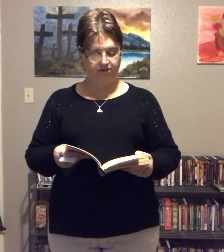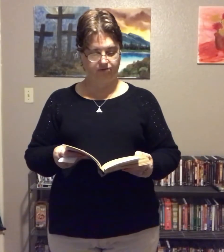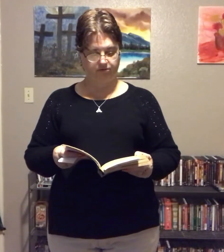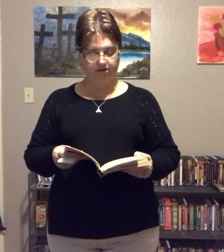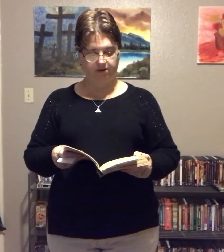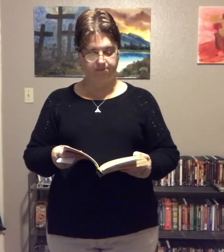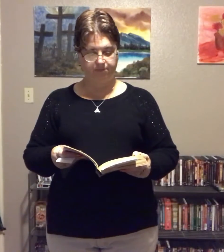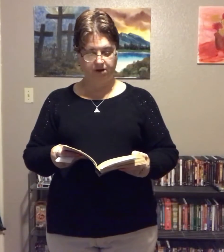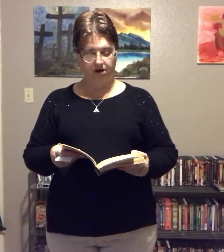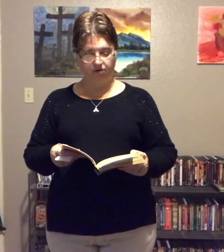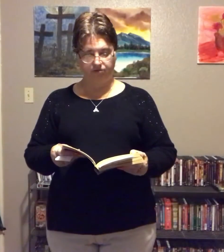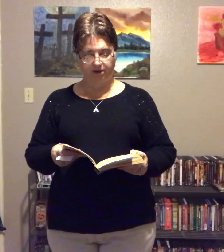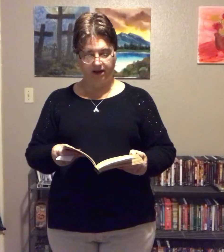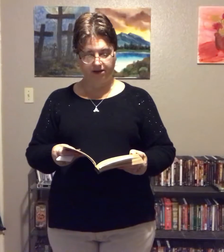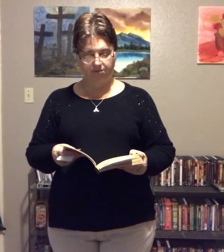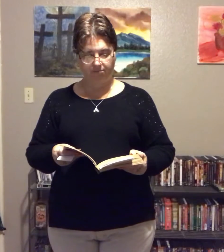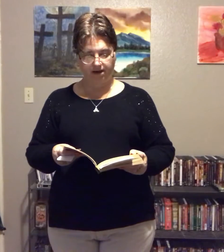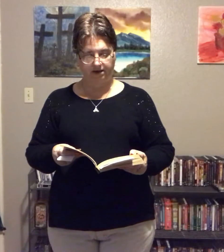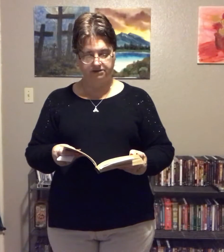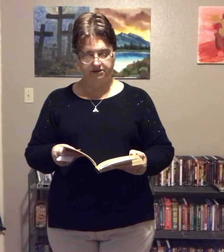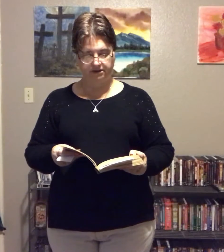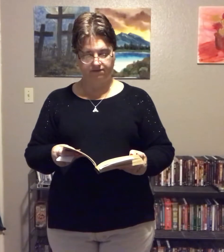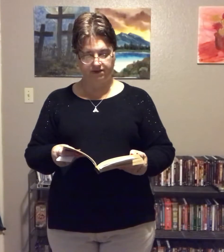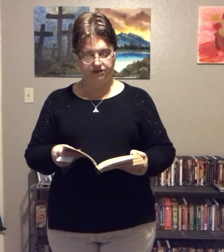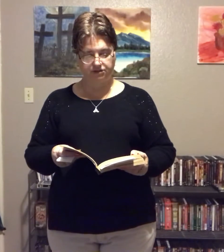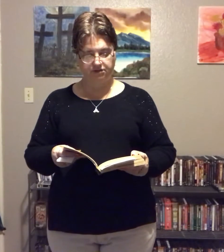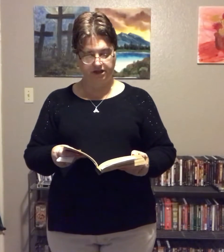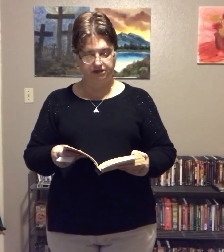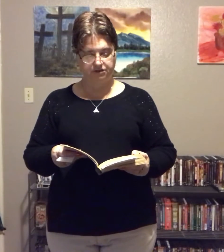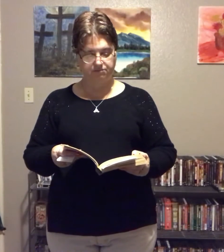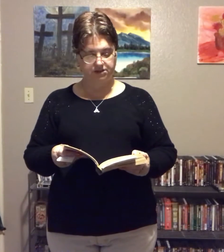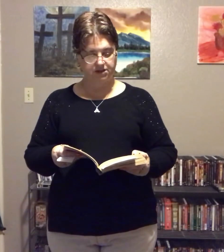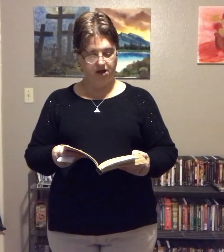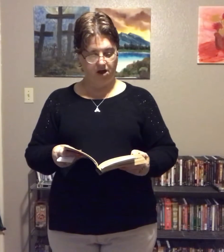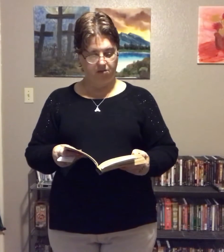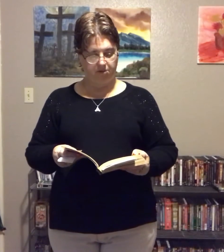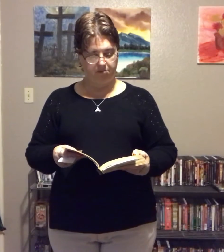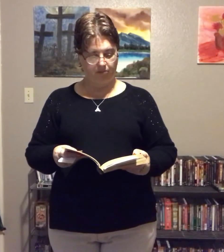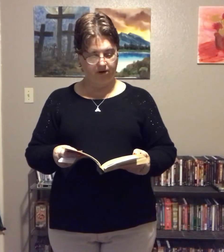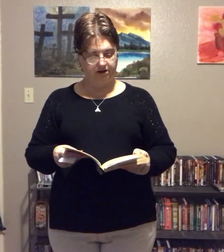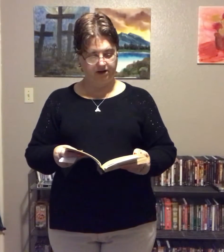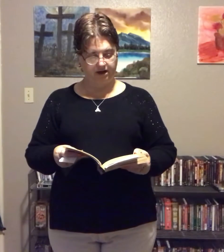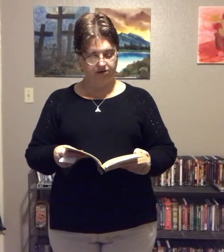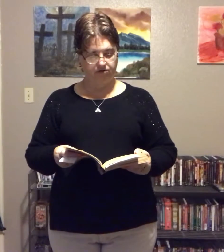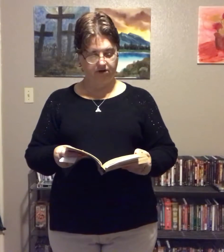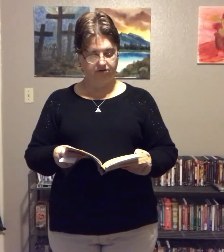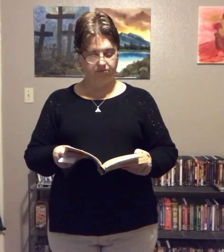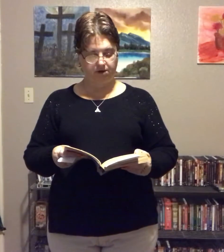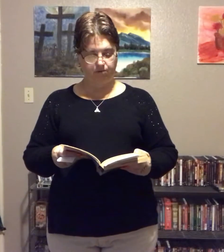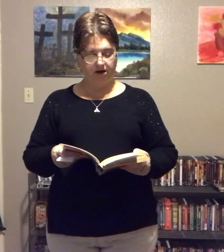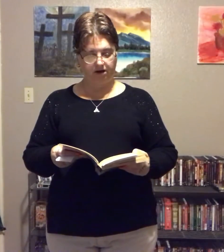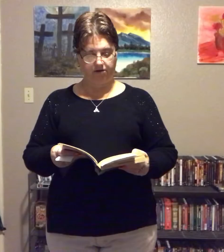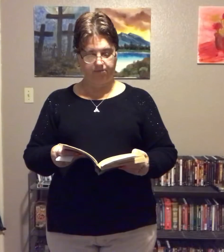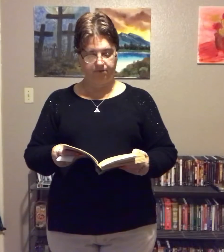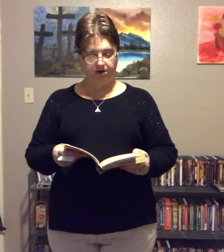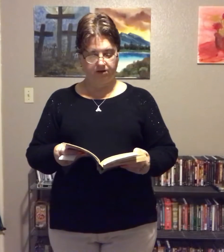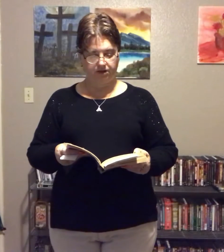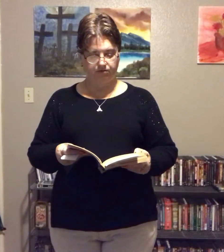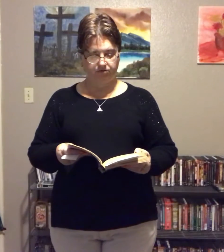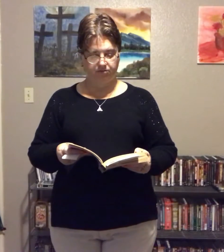this was it. I was packing my bags to leave Egypt. But boy, did I underestimate Ray Down. This was